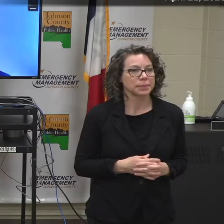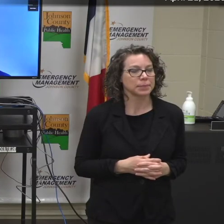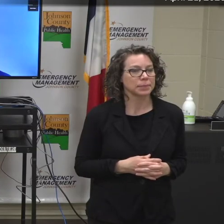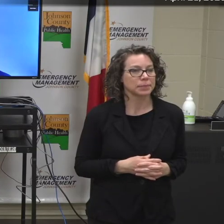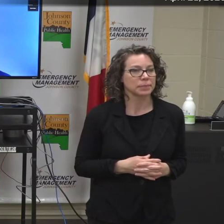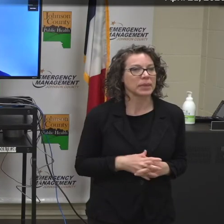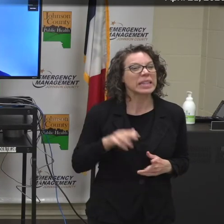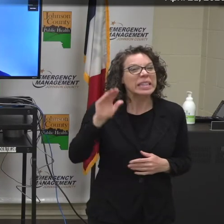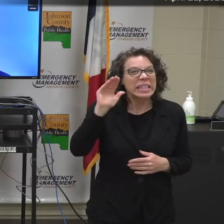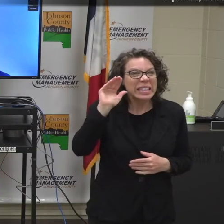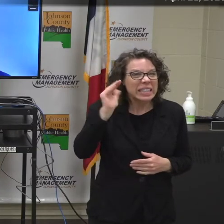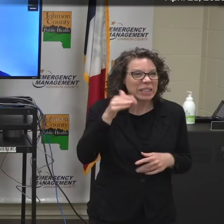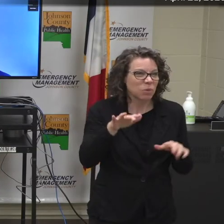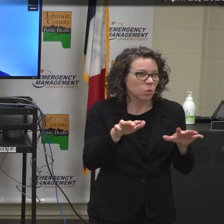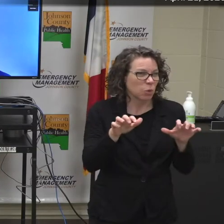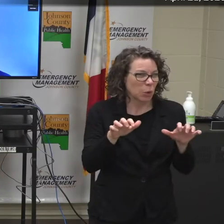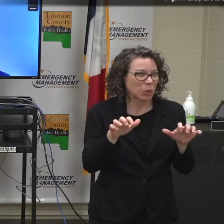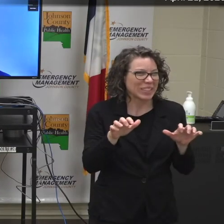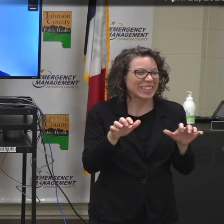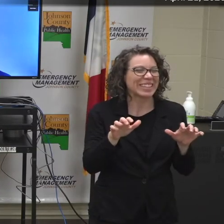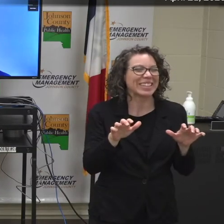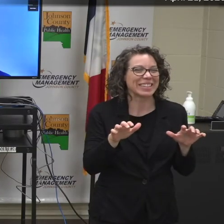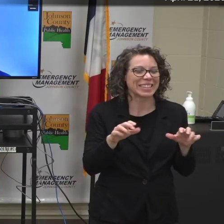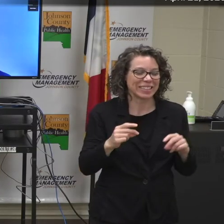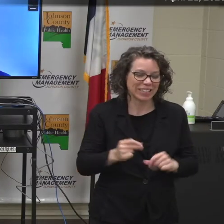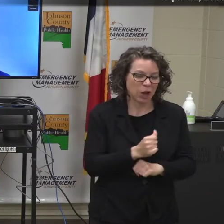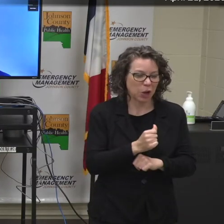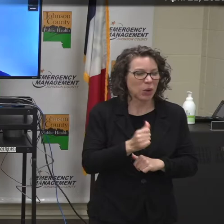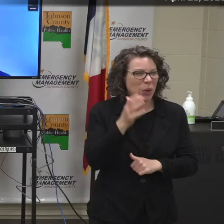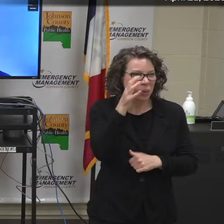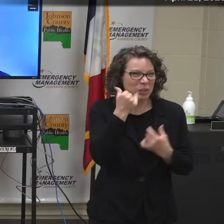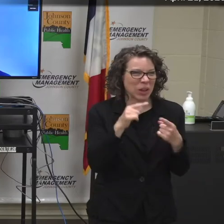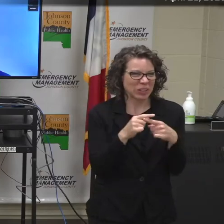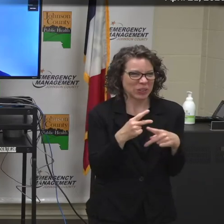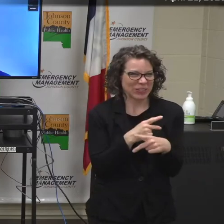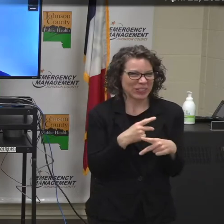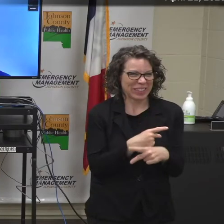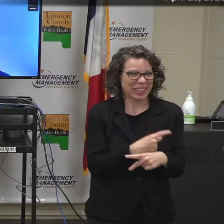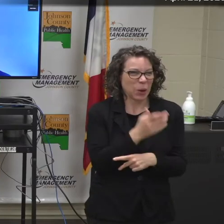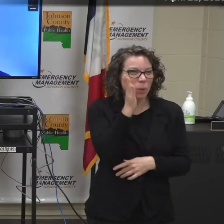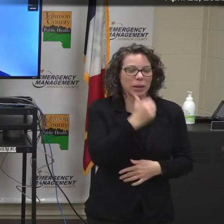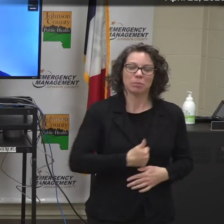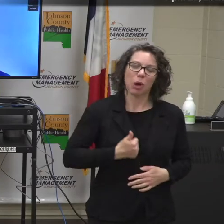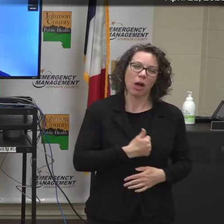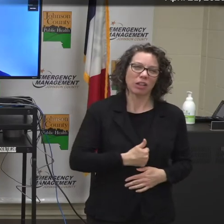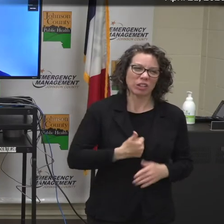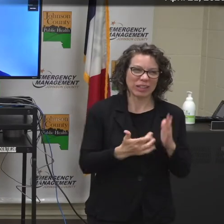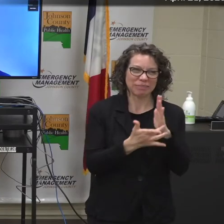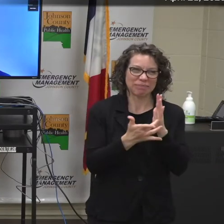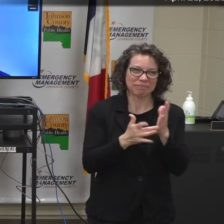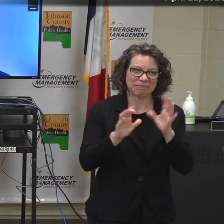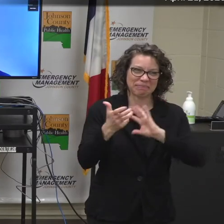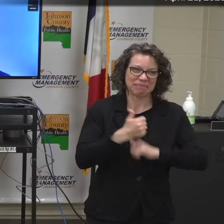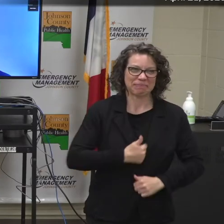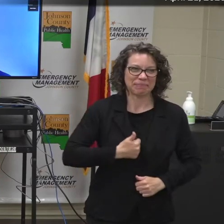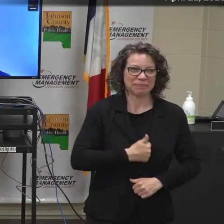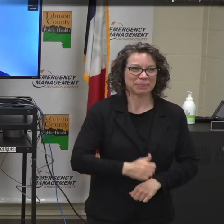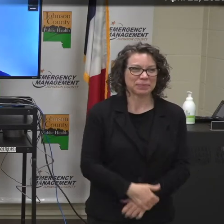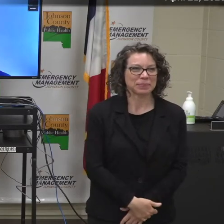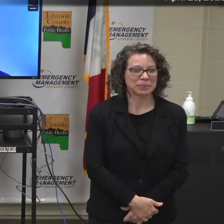Looks like we're a little frozen. We will try and figure things out. I apologize for the technical difficulties.